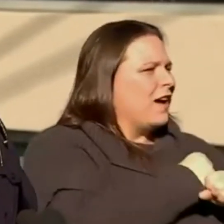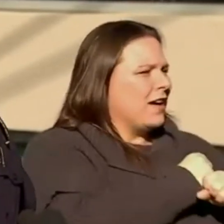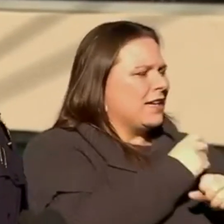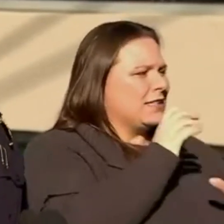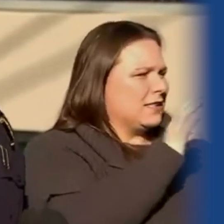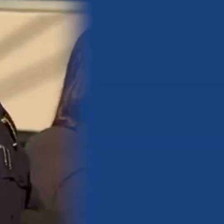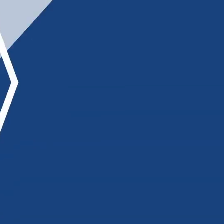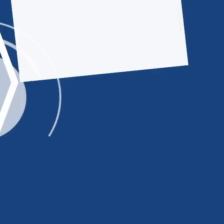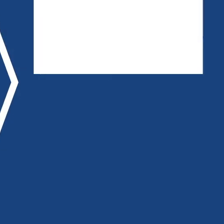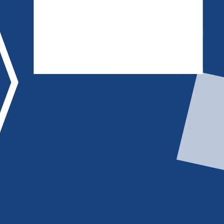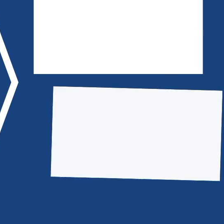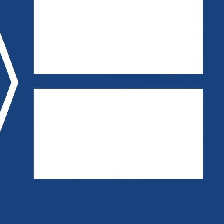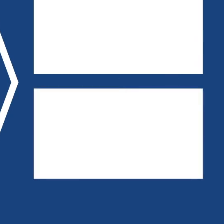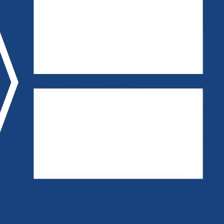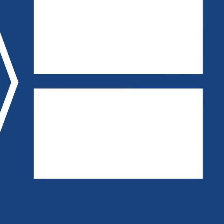at that time it detonated